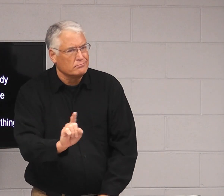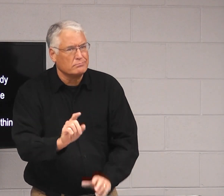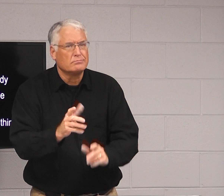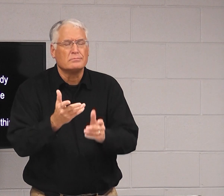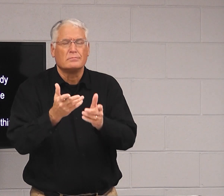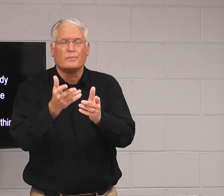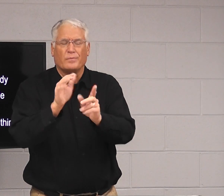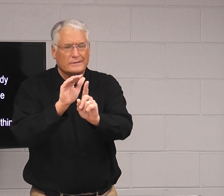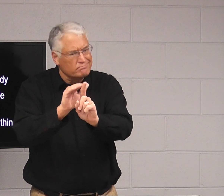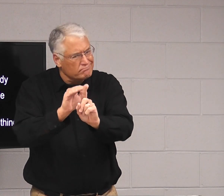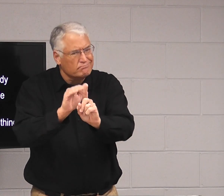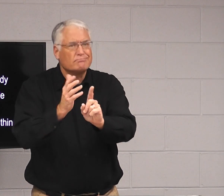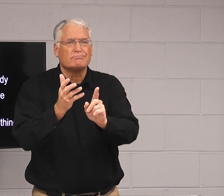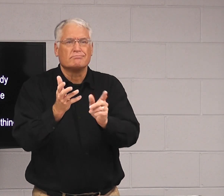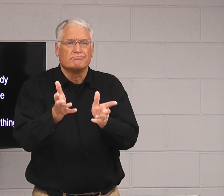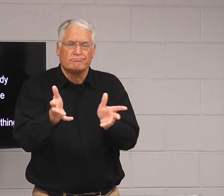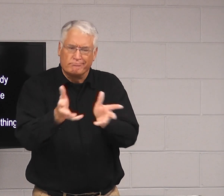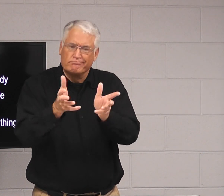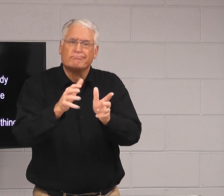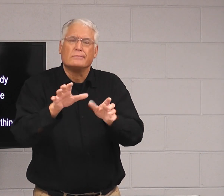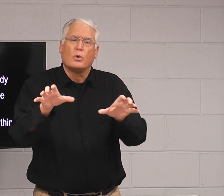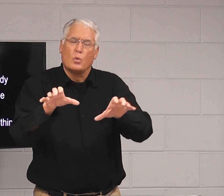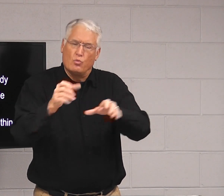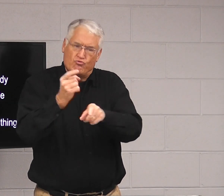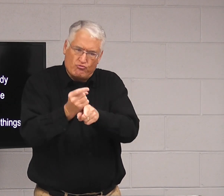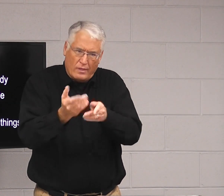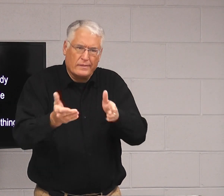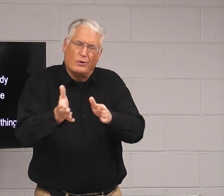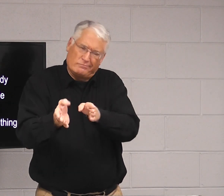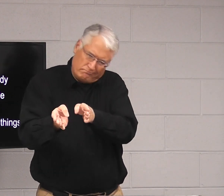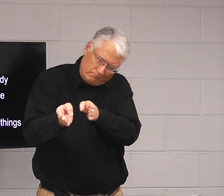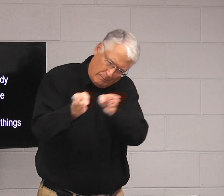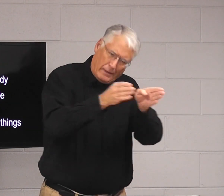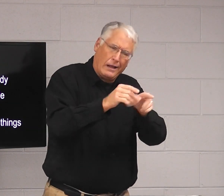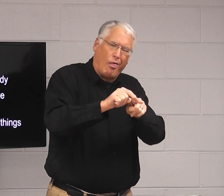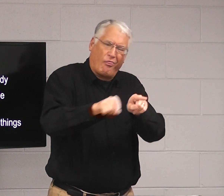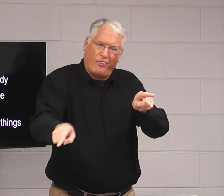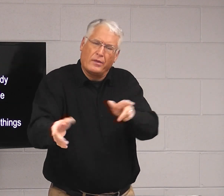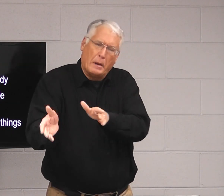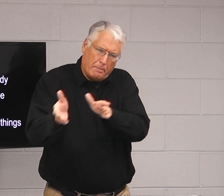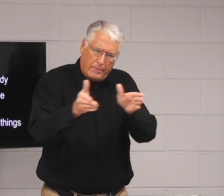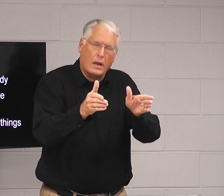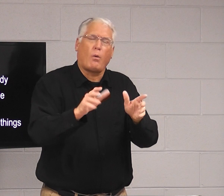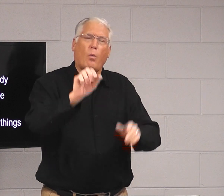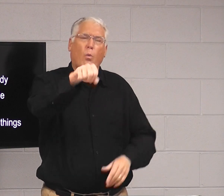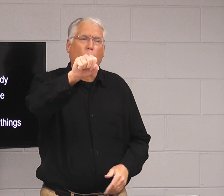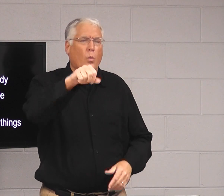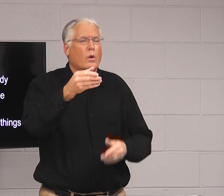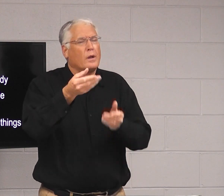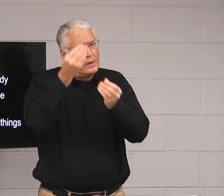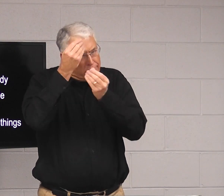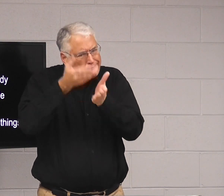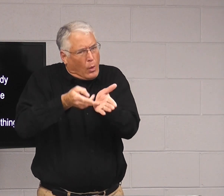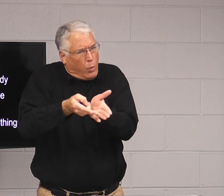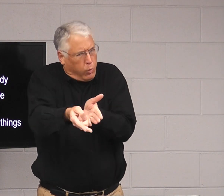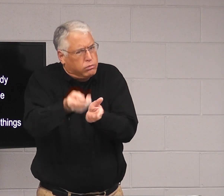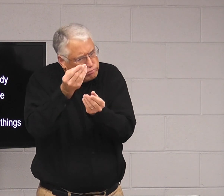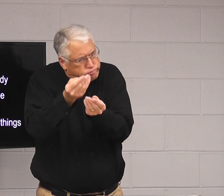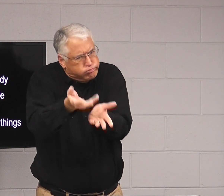nudge them and tell them not to. It would be encouraging, you know, and tell them not to do that and just guide them in the right way. Let them